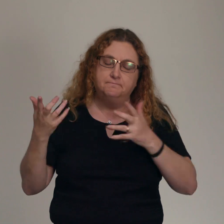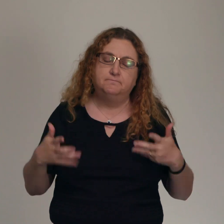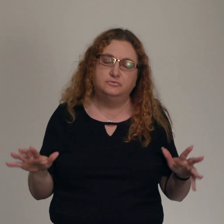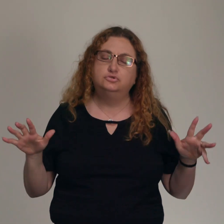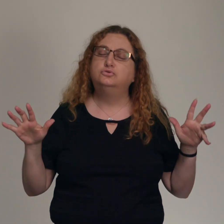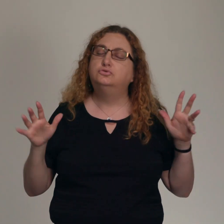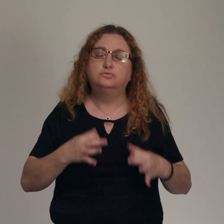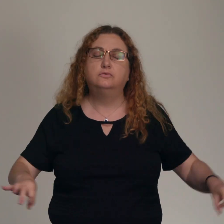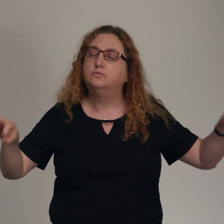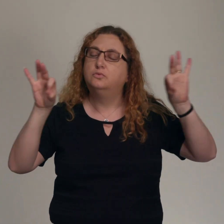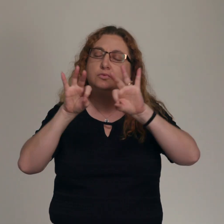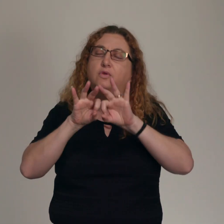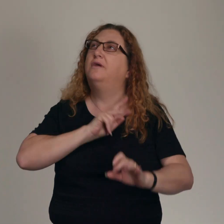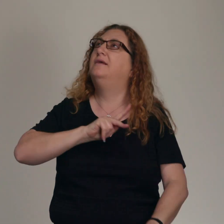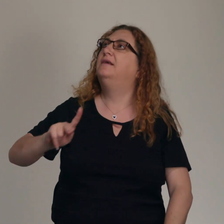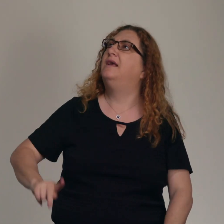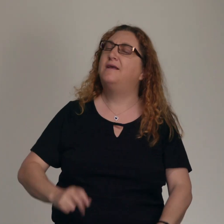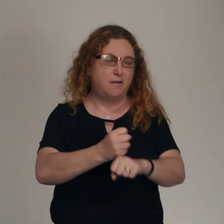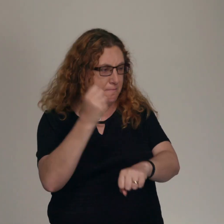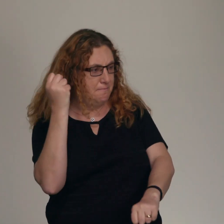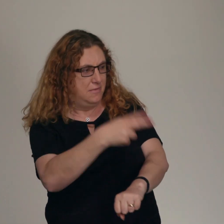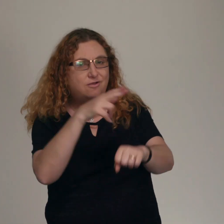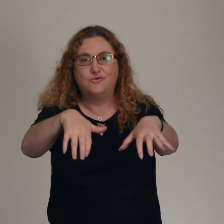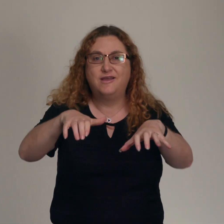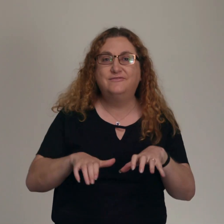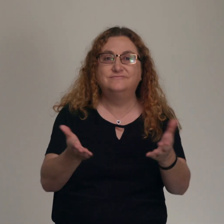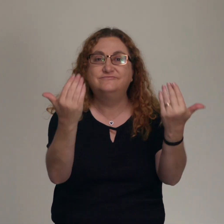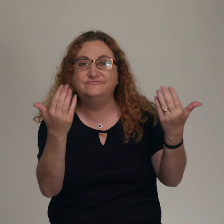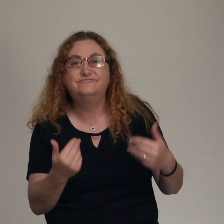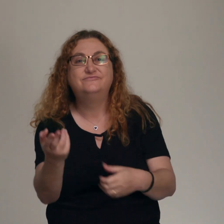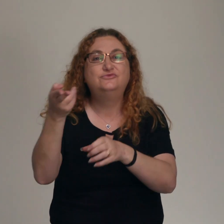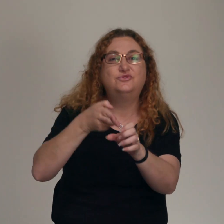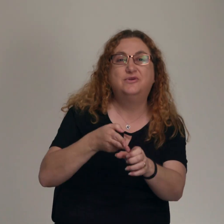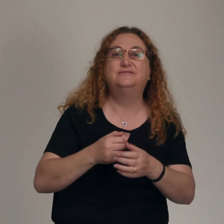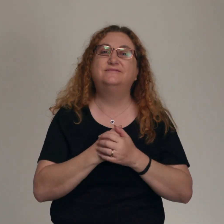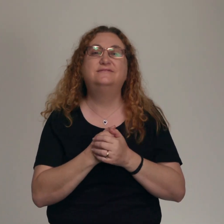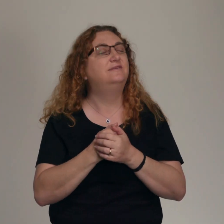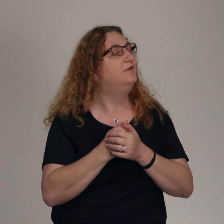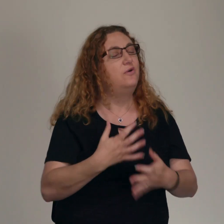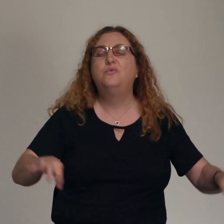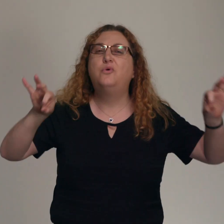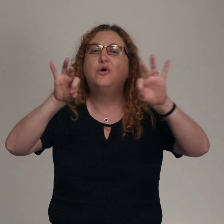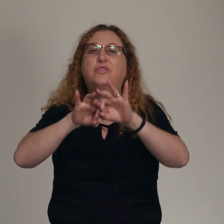Worthy is the King Who conquered the grave Worthy is the Lamb who was